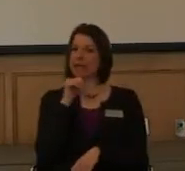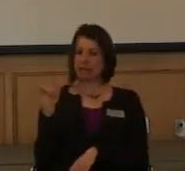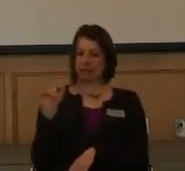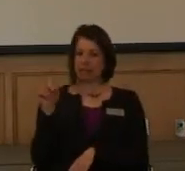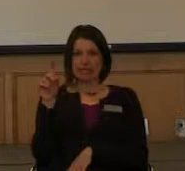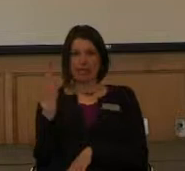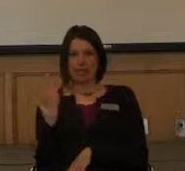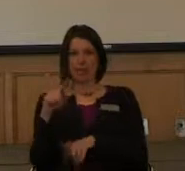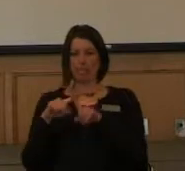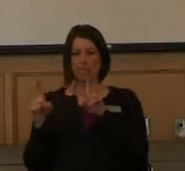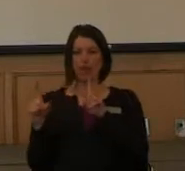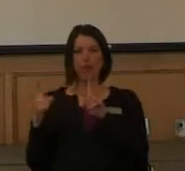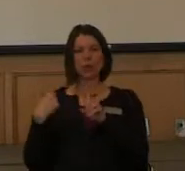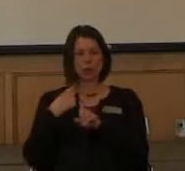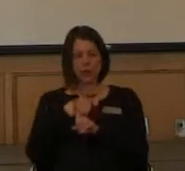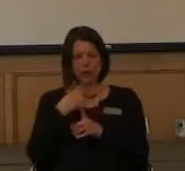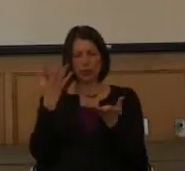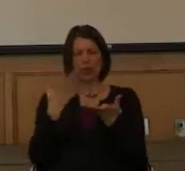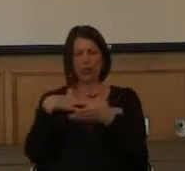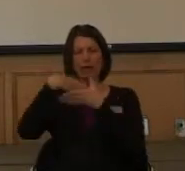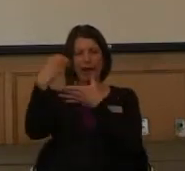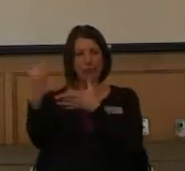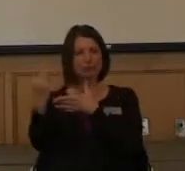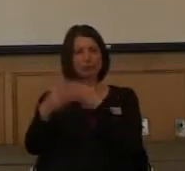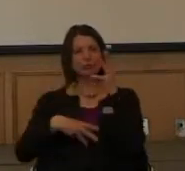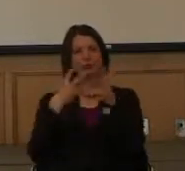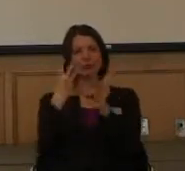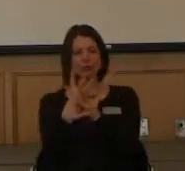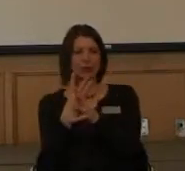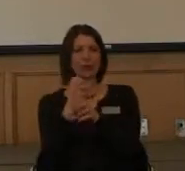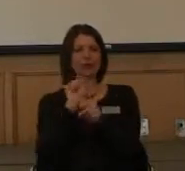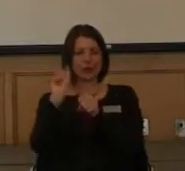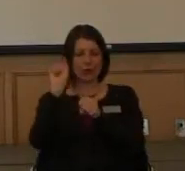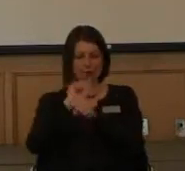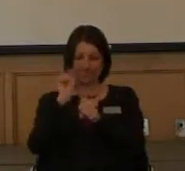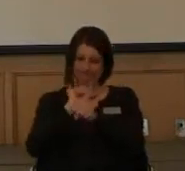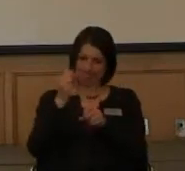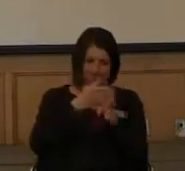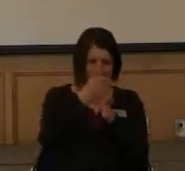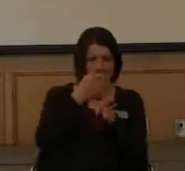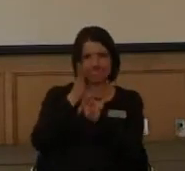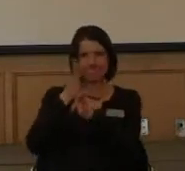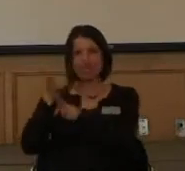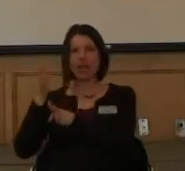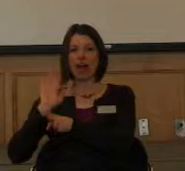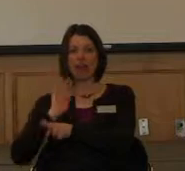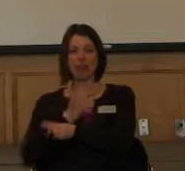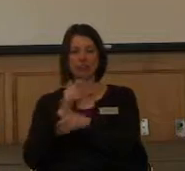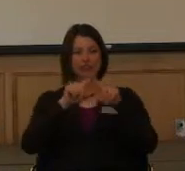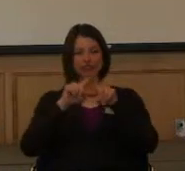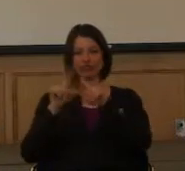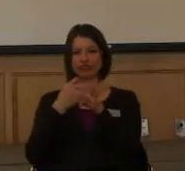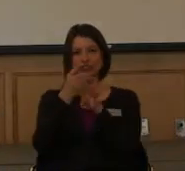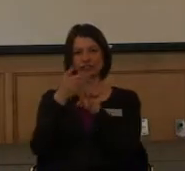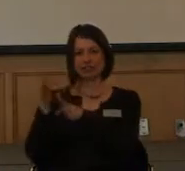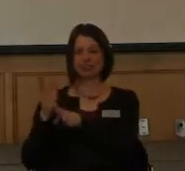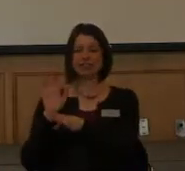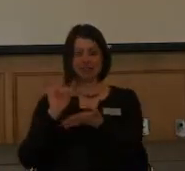And that we actually do want to get out in the world, excuse me, and work. And that's what I've been doing.